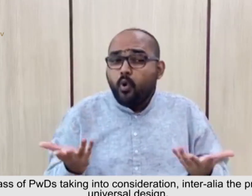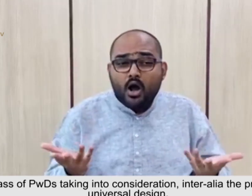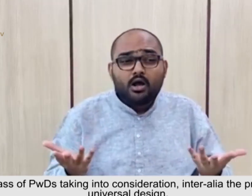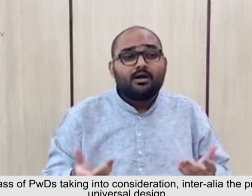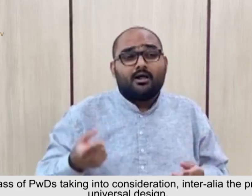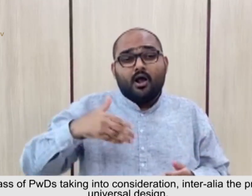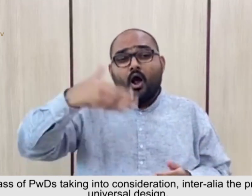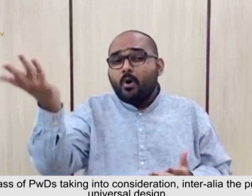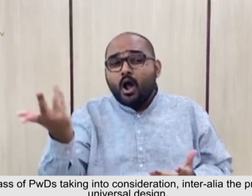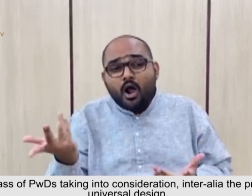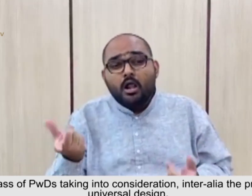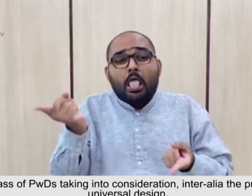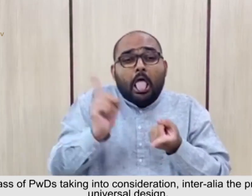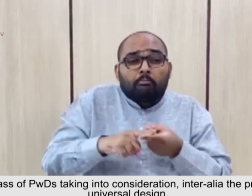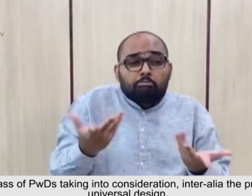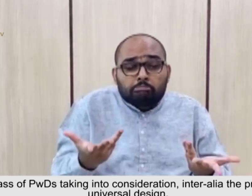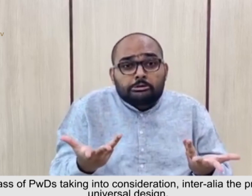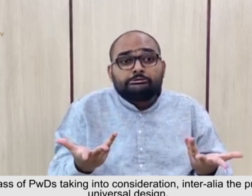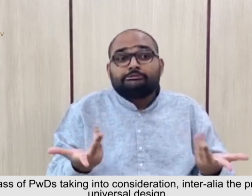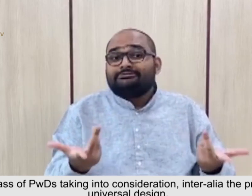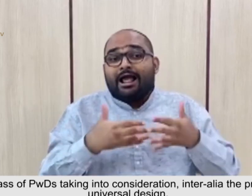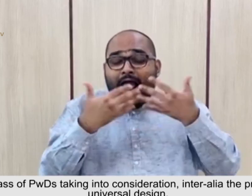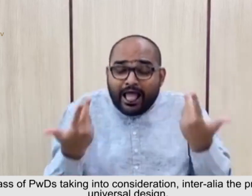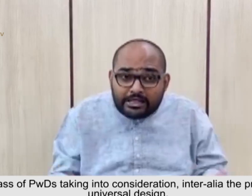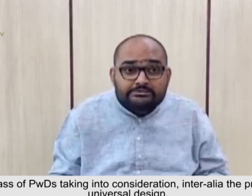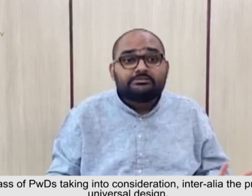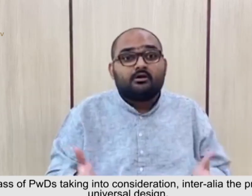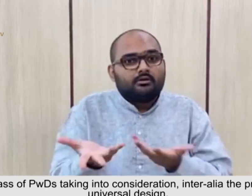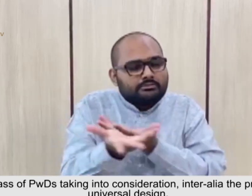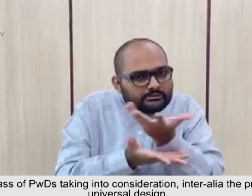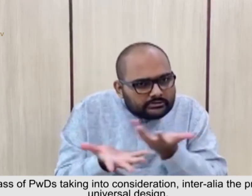PWD's taking into consideration. 11